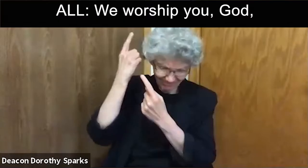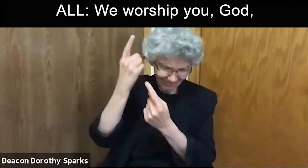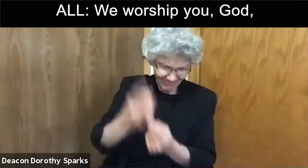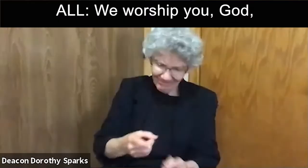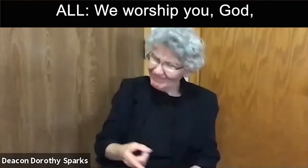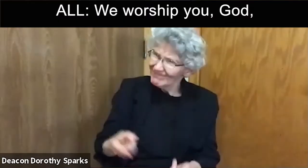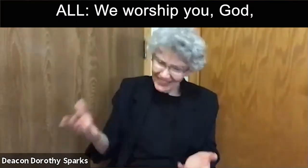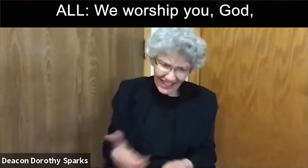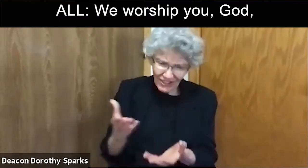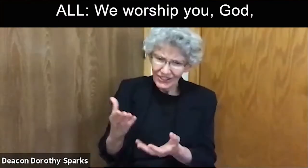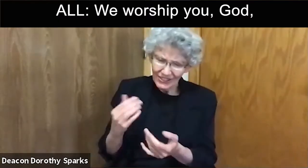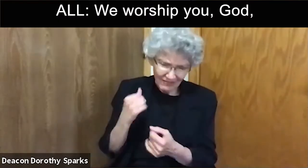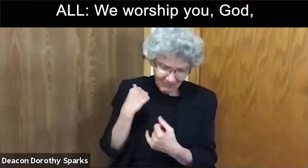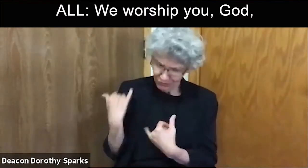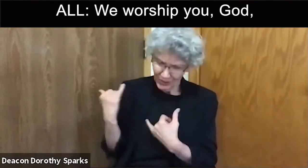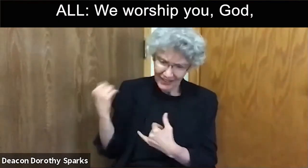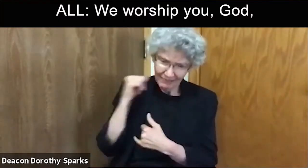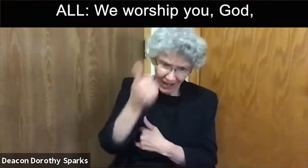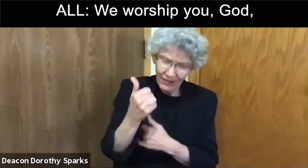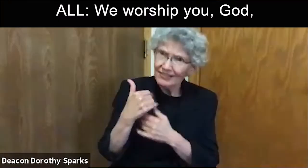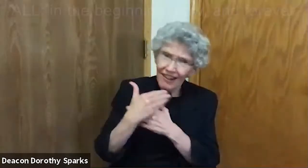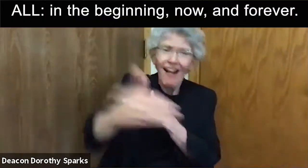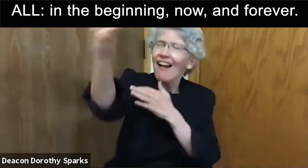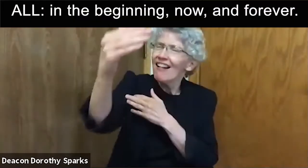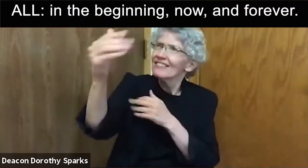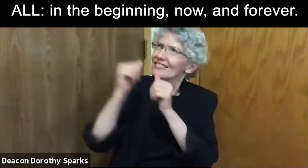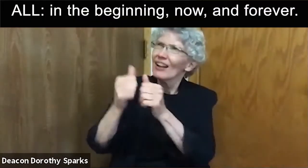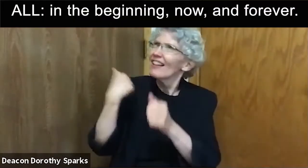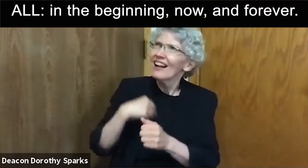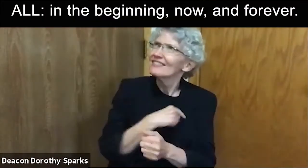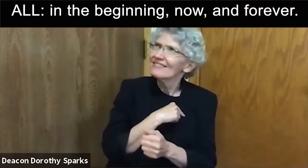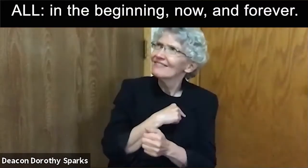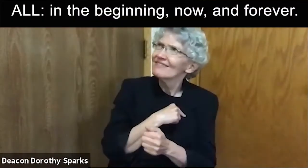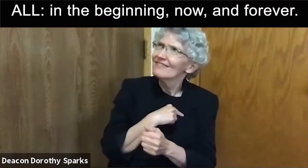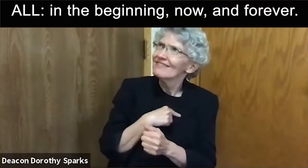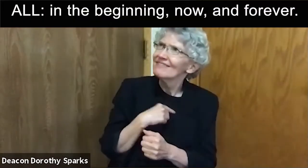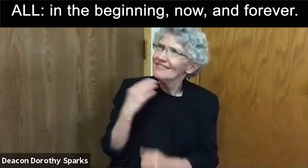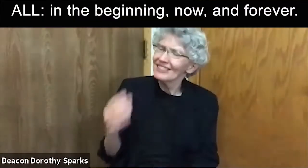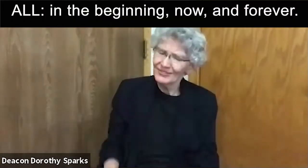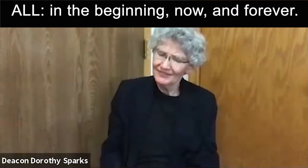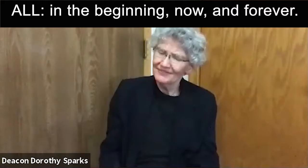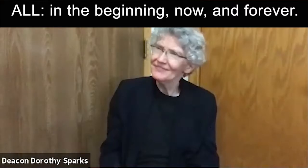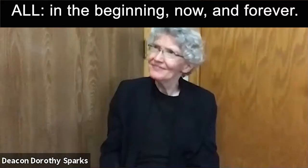We worship you, God, in the beginning, now and forever.